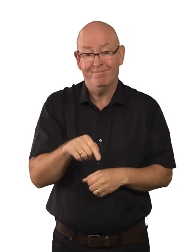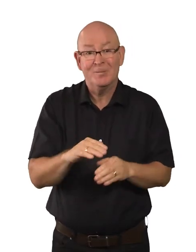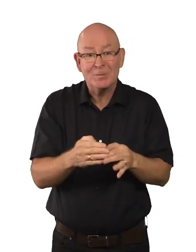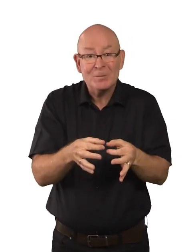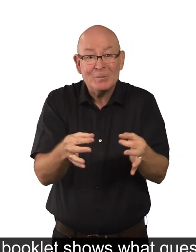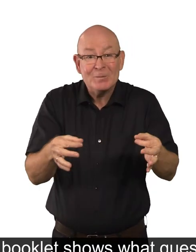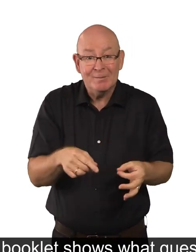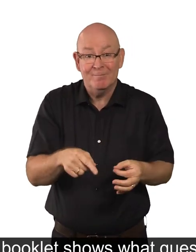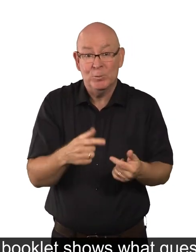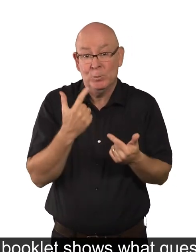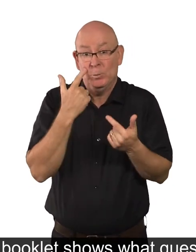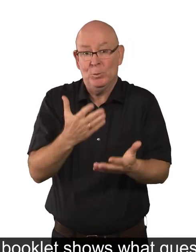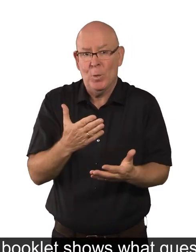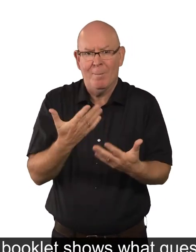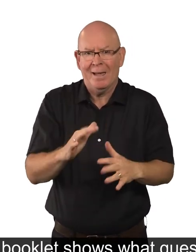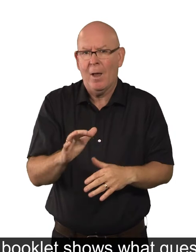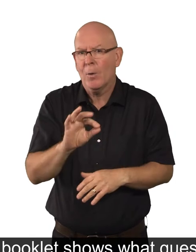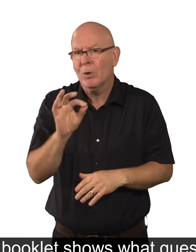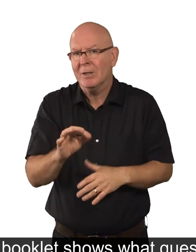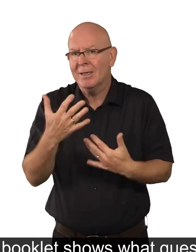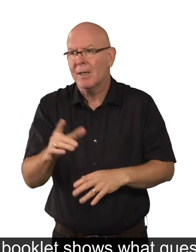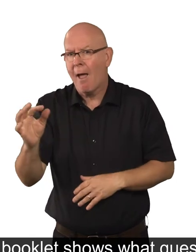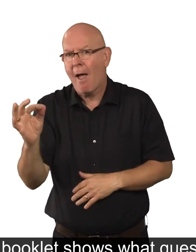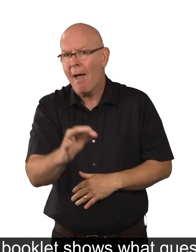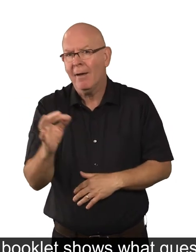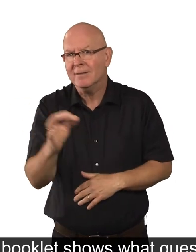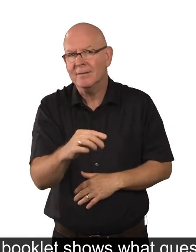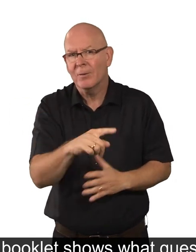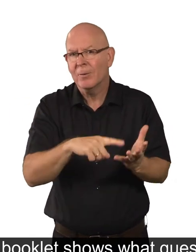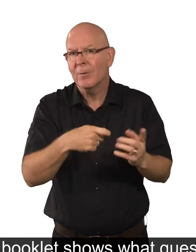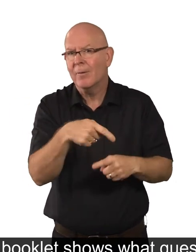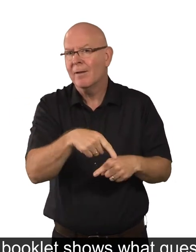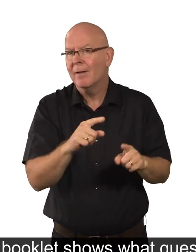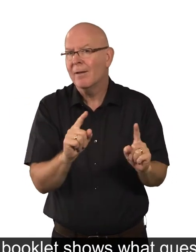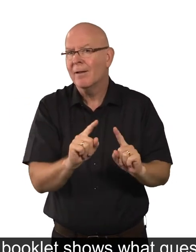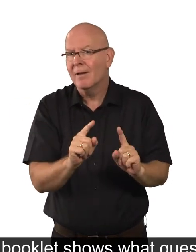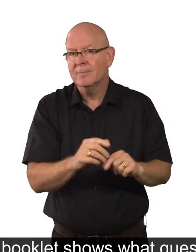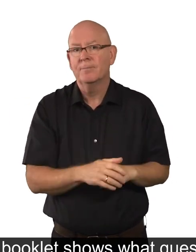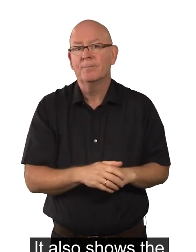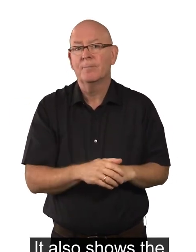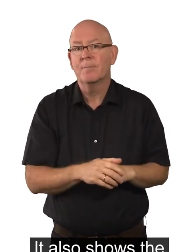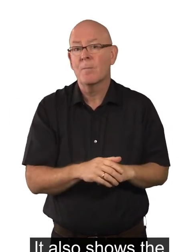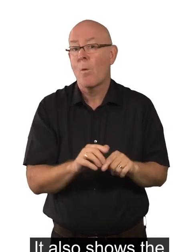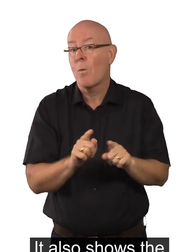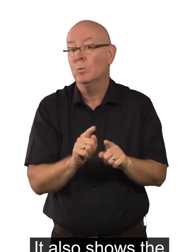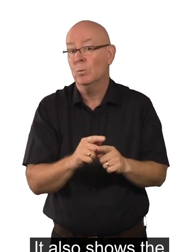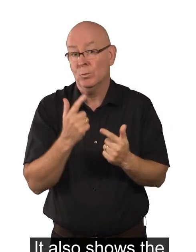This booklet shows what questions the UN Committee asked the UK. It also shows the